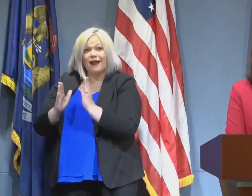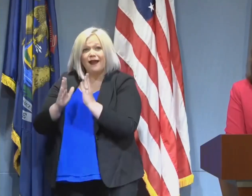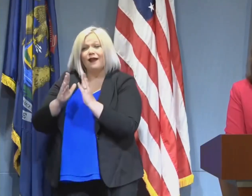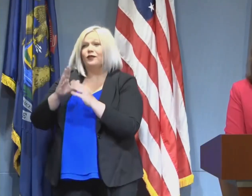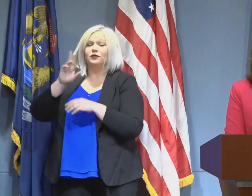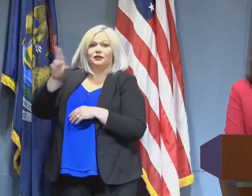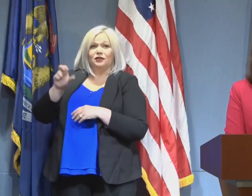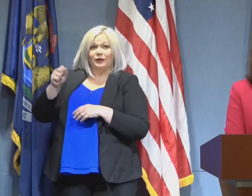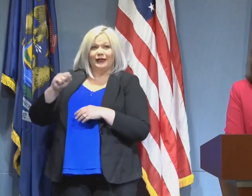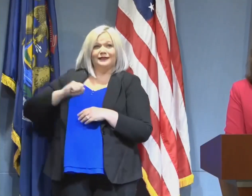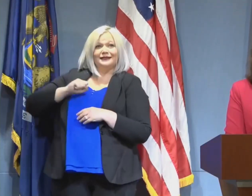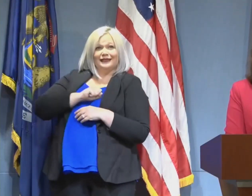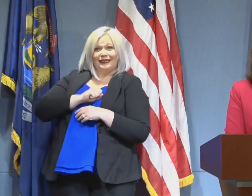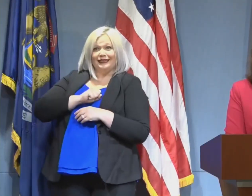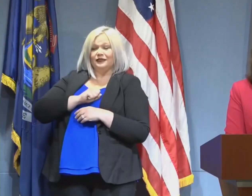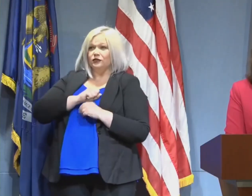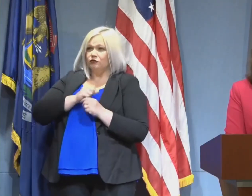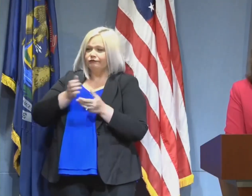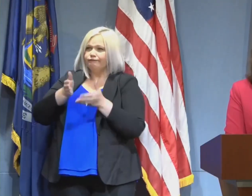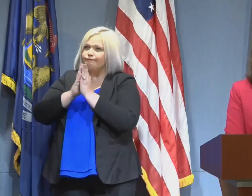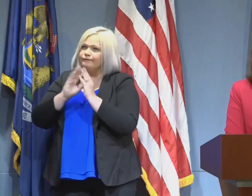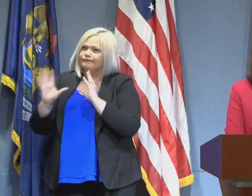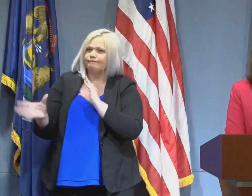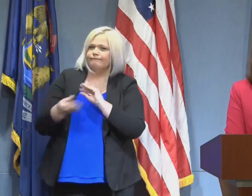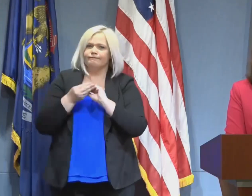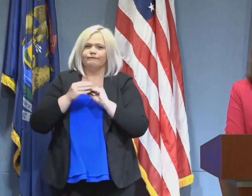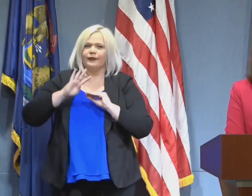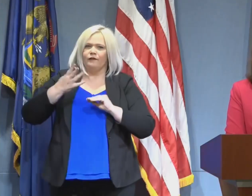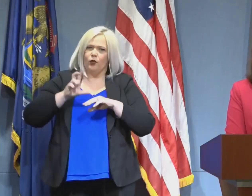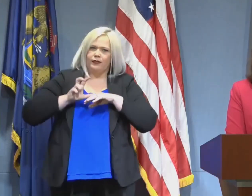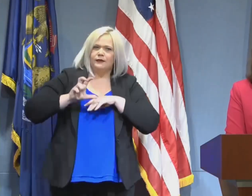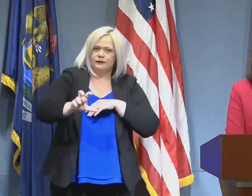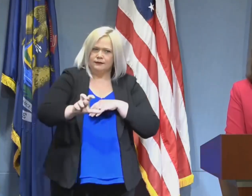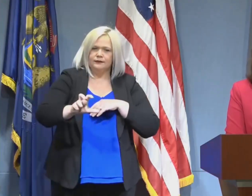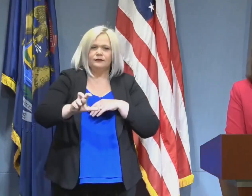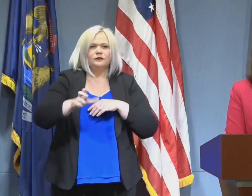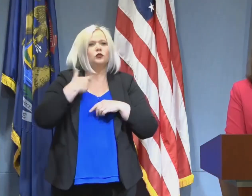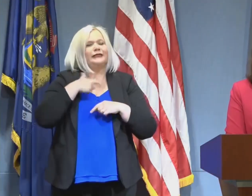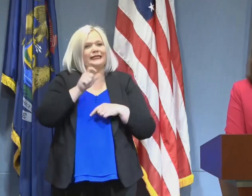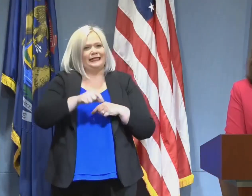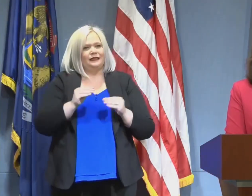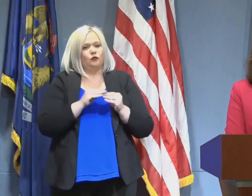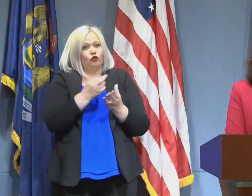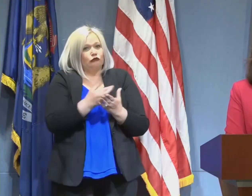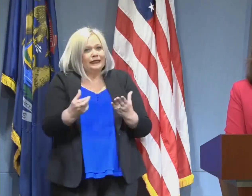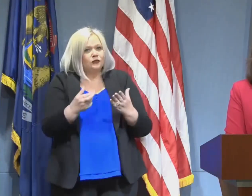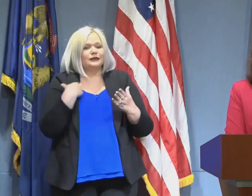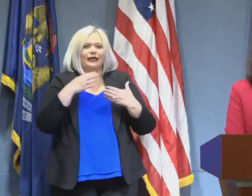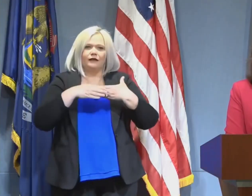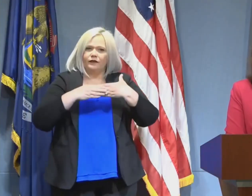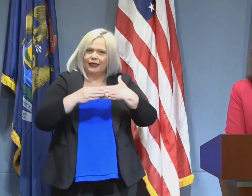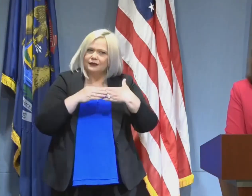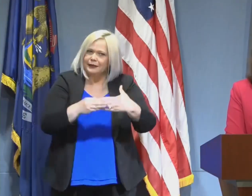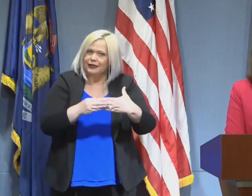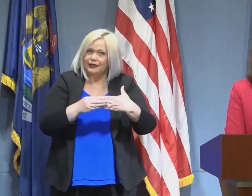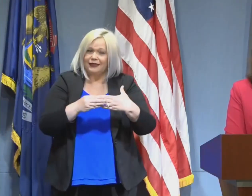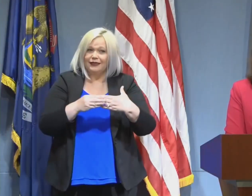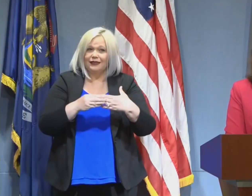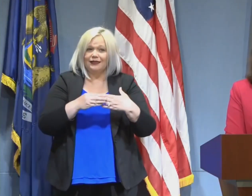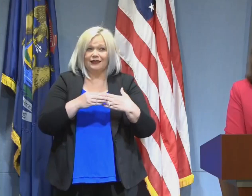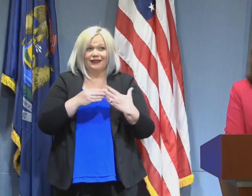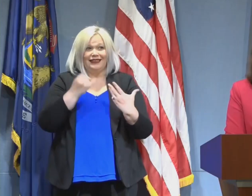the U.S. Senate to get this fourth supplemental done. We need additional resources and we need flexibility. And if that wasn't acute